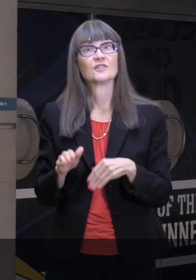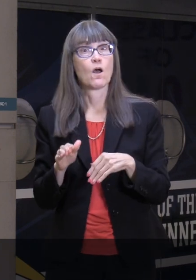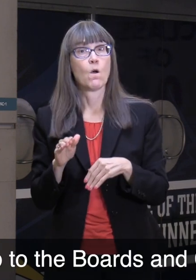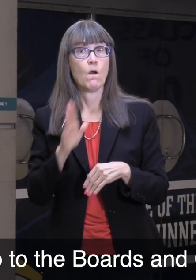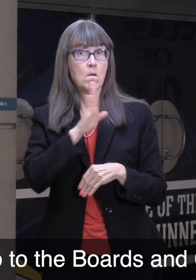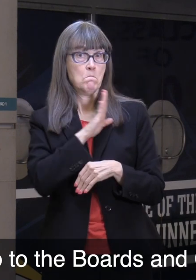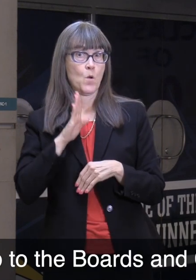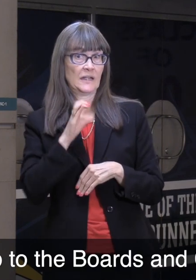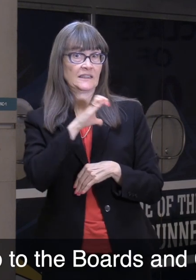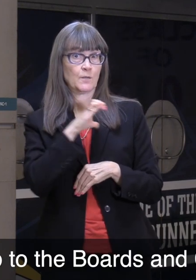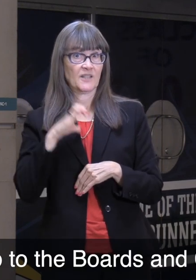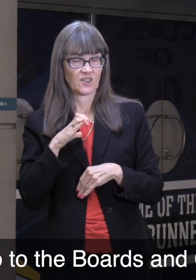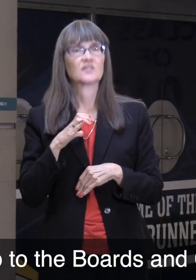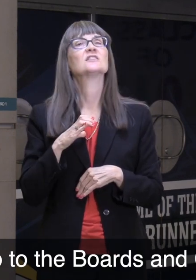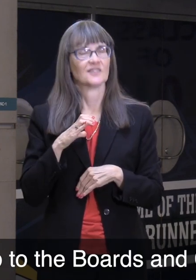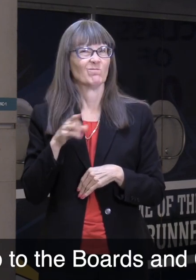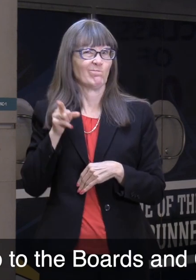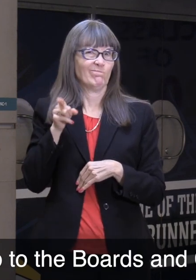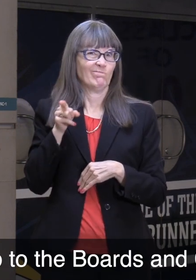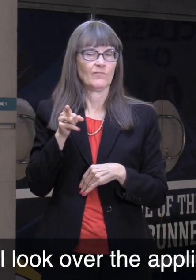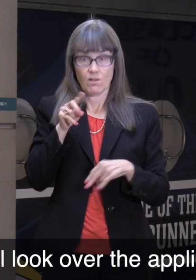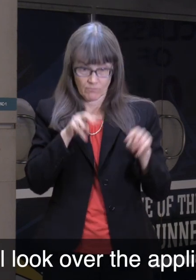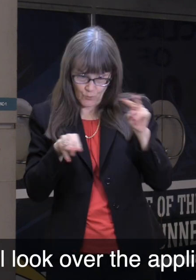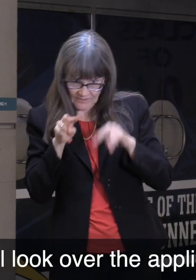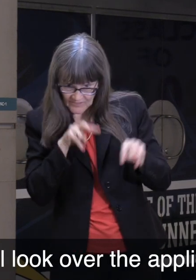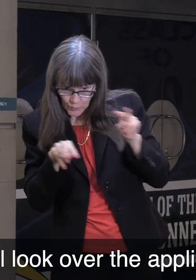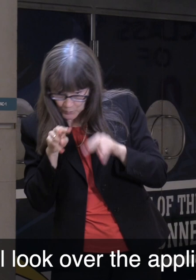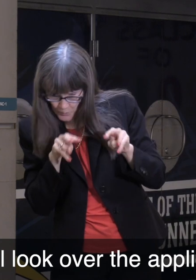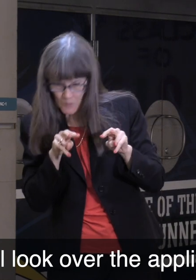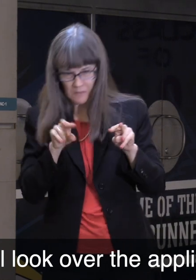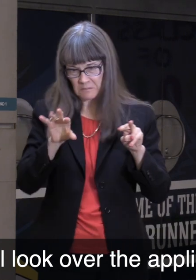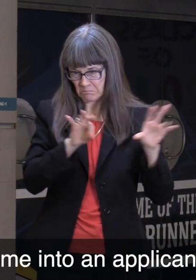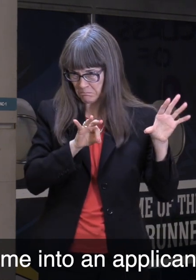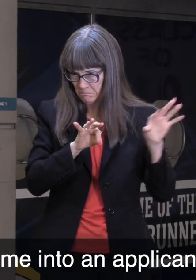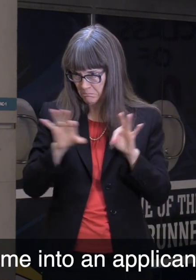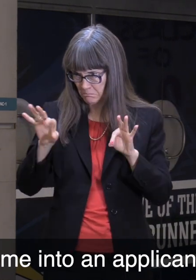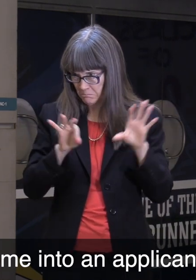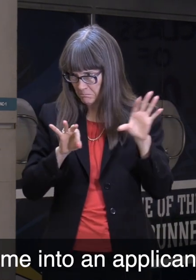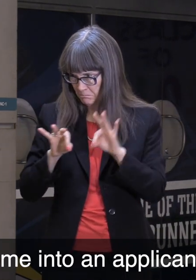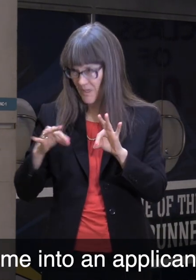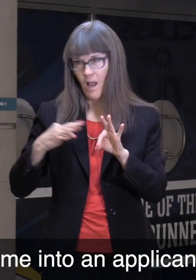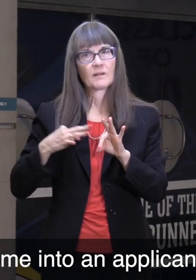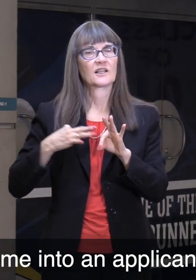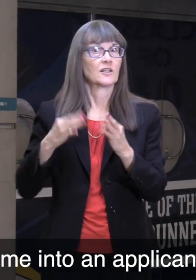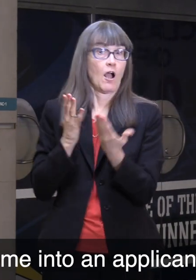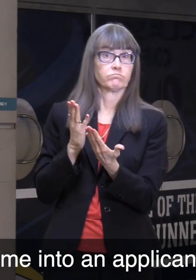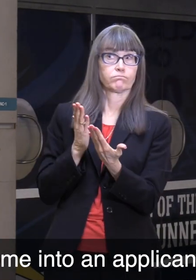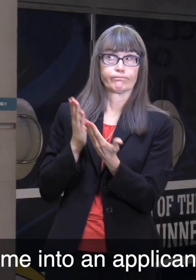And that will go to the Boards and Commissions, who will look over the application, select some into an applicant pool